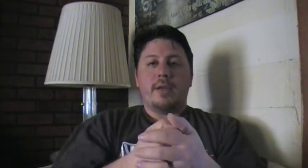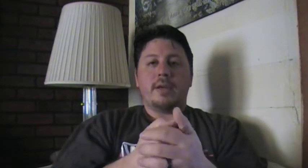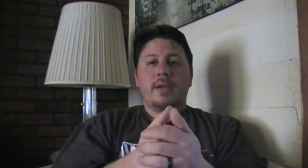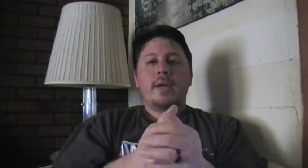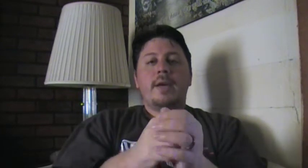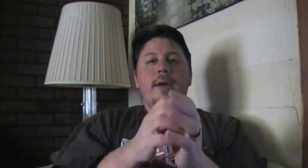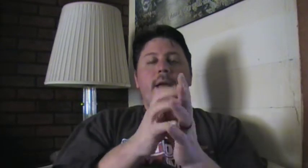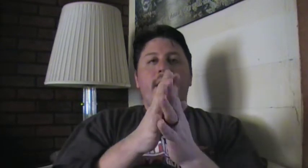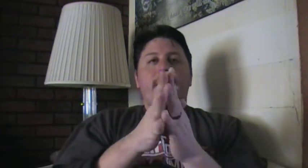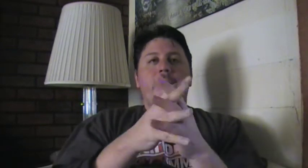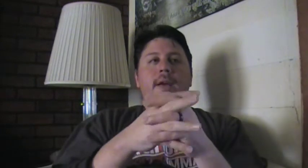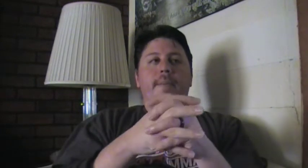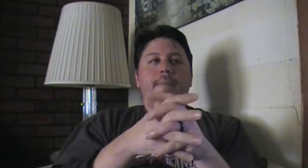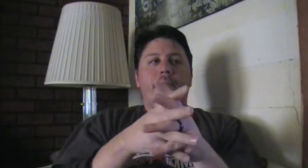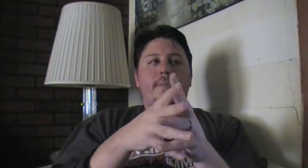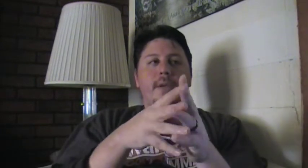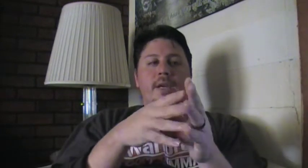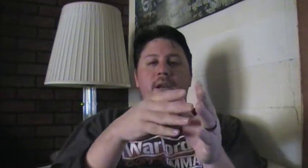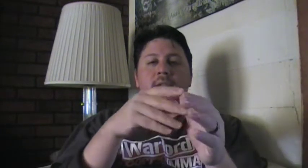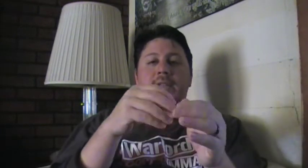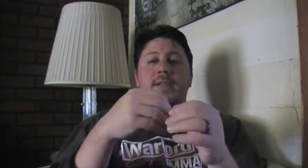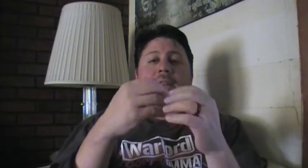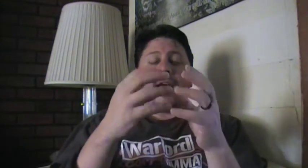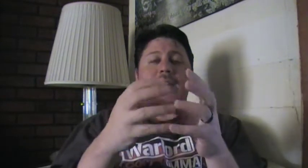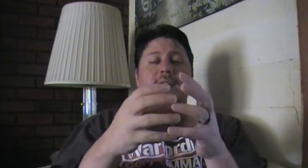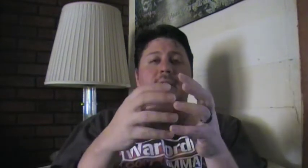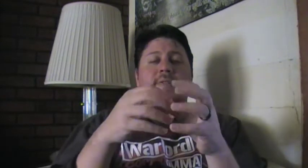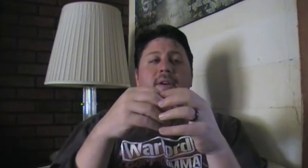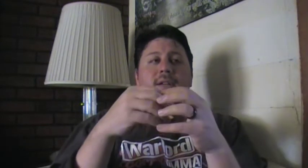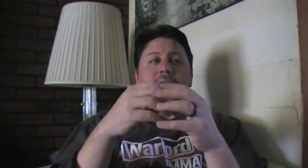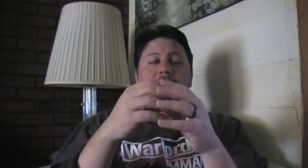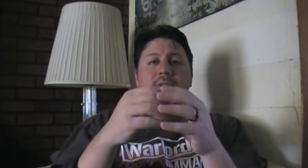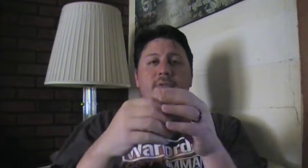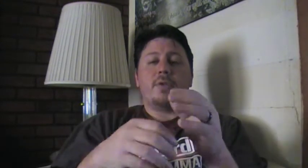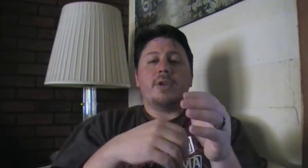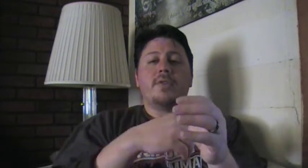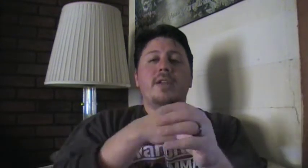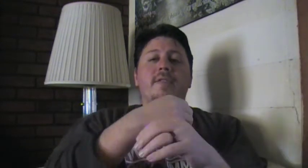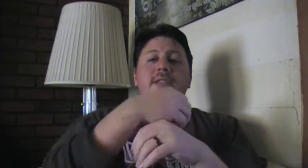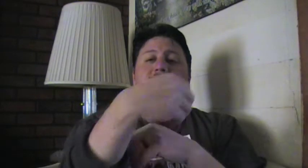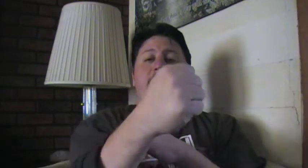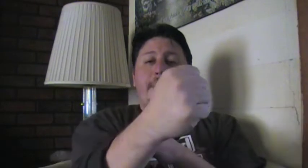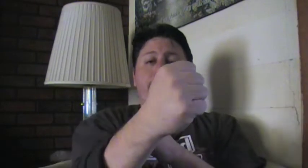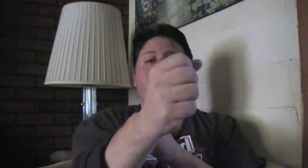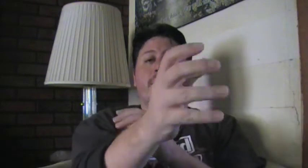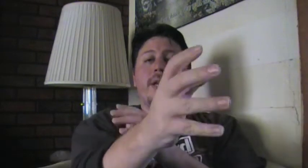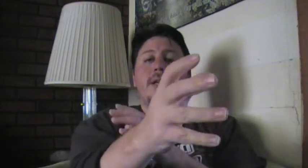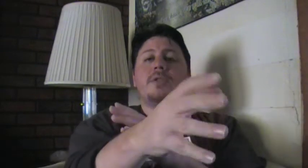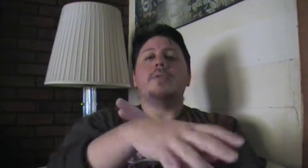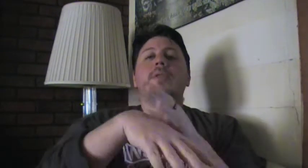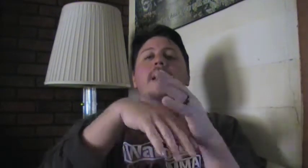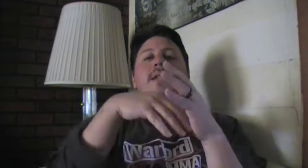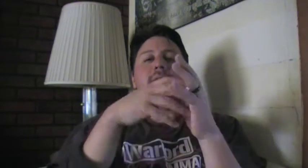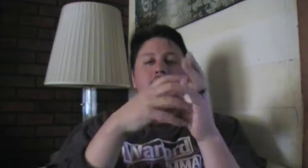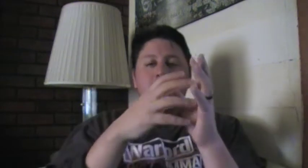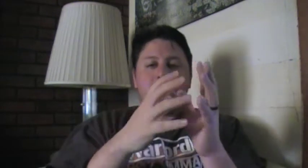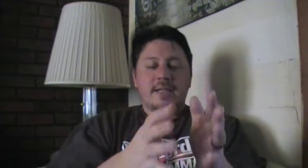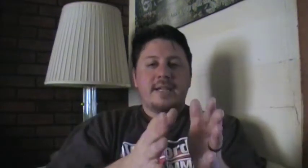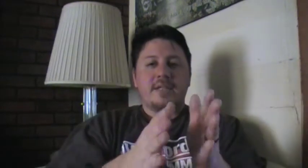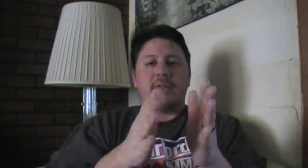it. And he said, and that's a very sense of control. He can even stop before he hits you. And that's a sense of